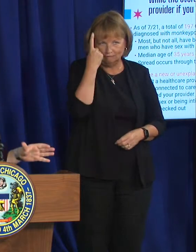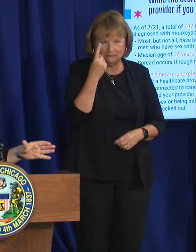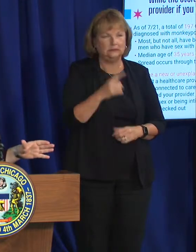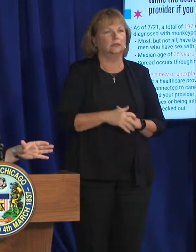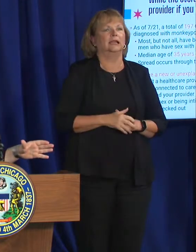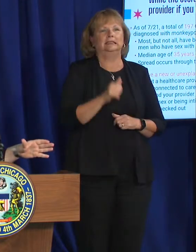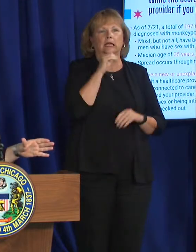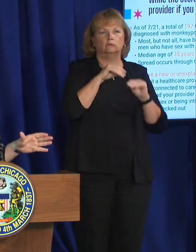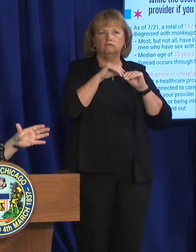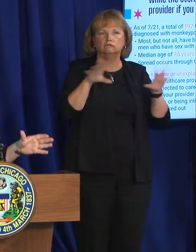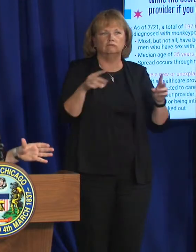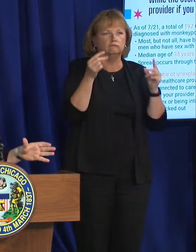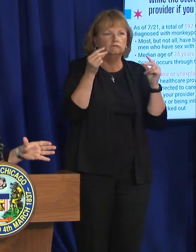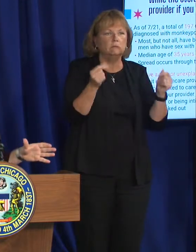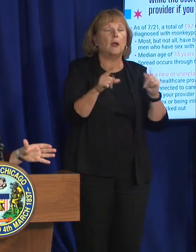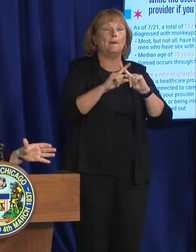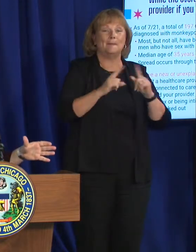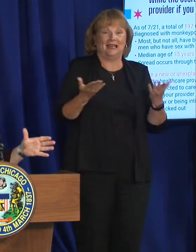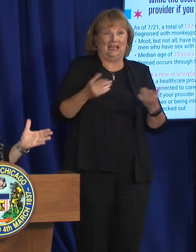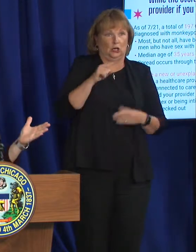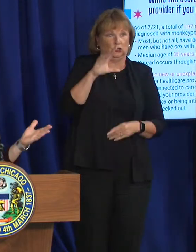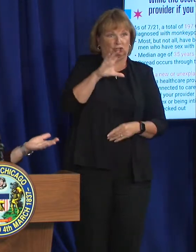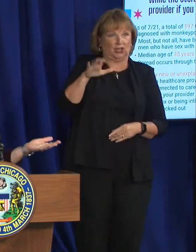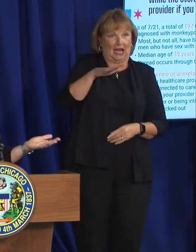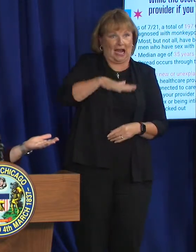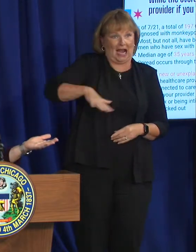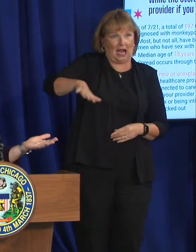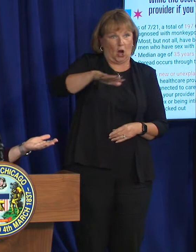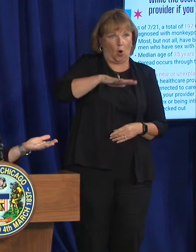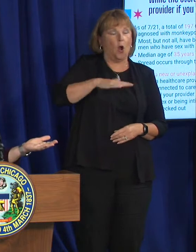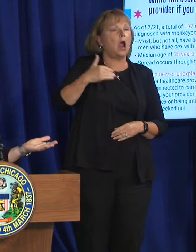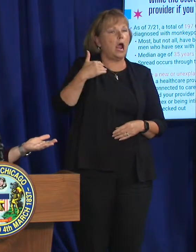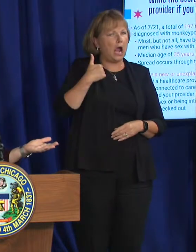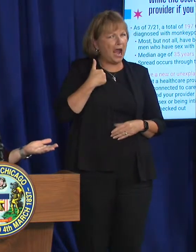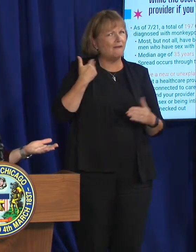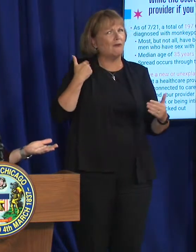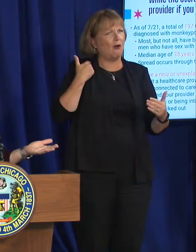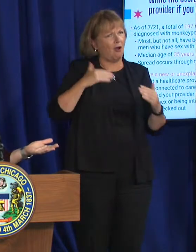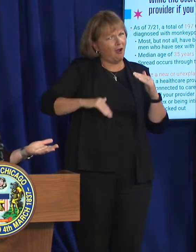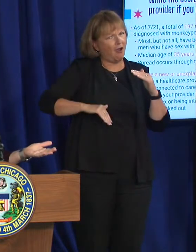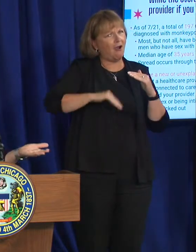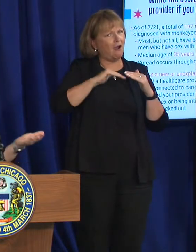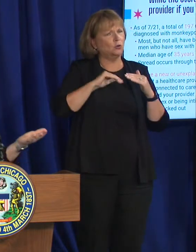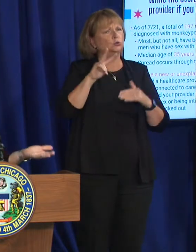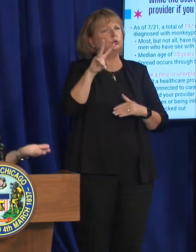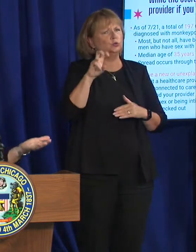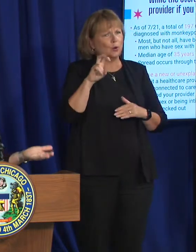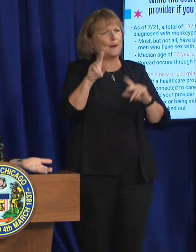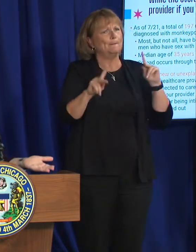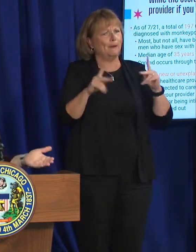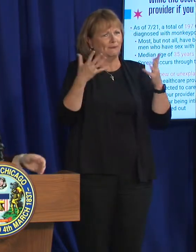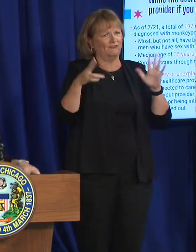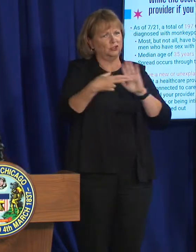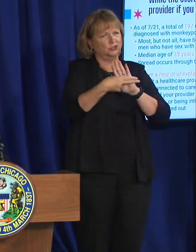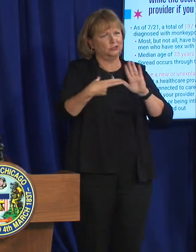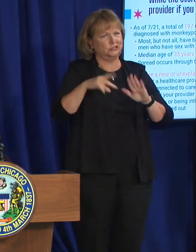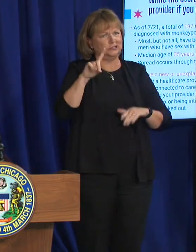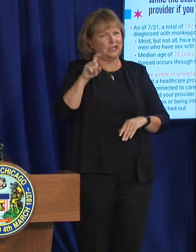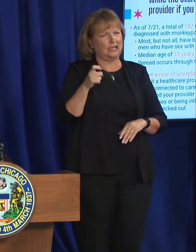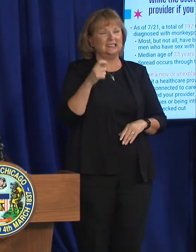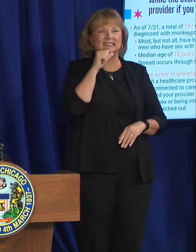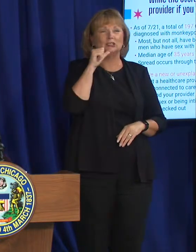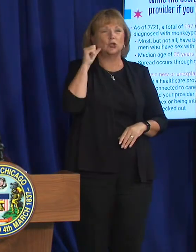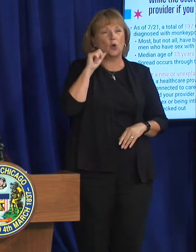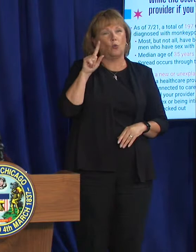However, here in Chicago, we're at almost 200 diagnosed cases already. 197 as of